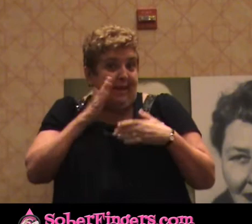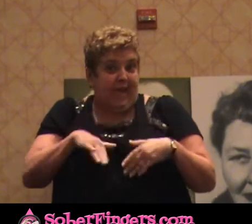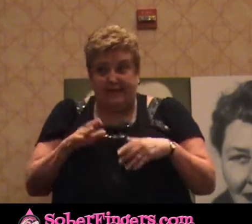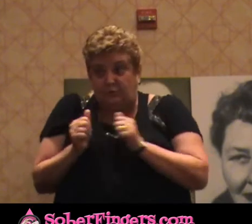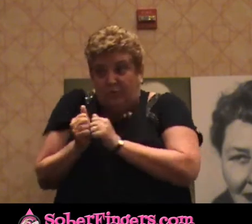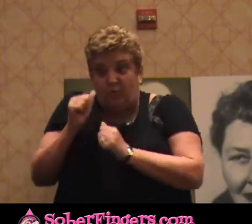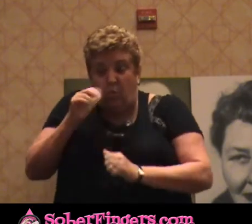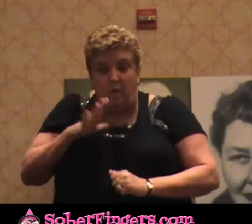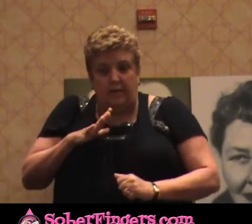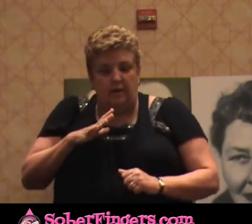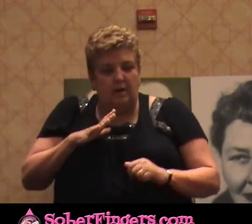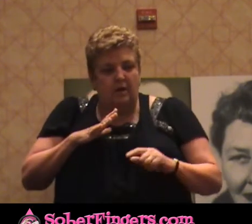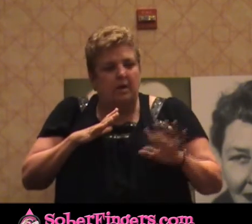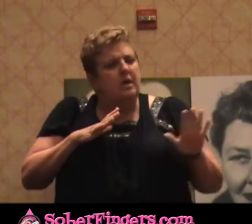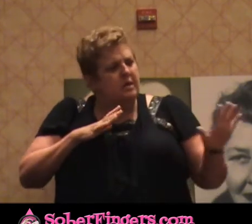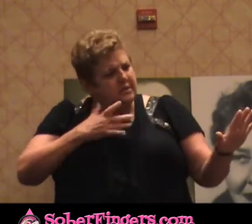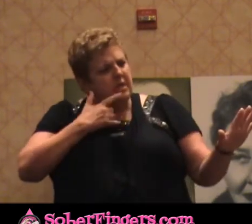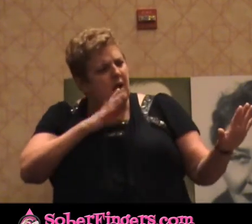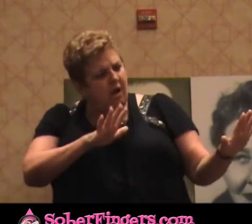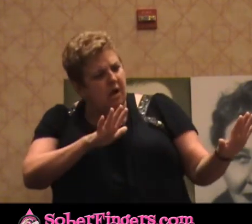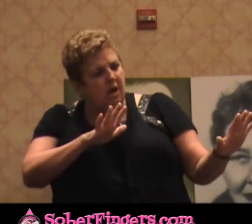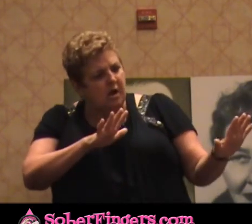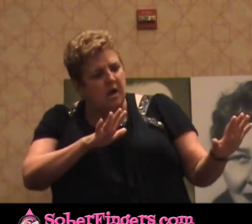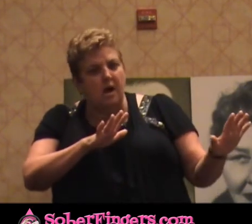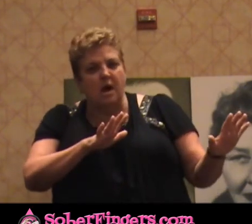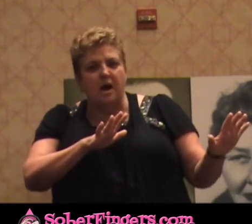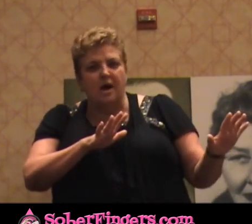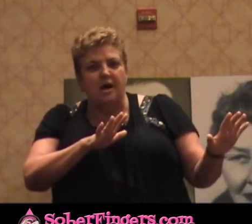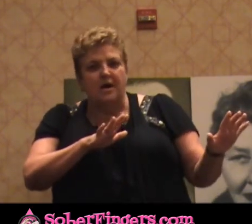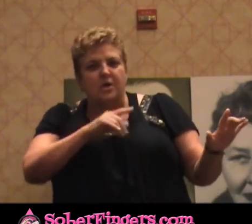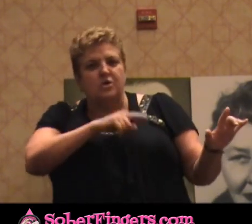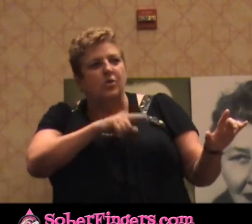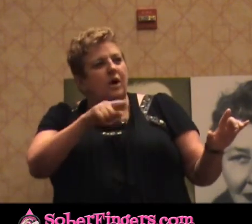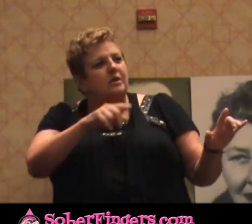But at end I'm going, no, you're so-and-so's godmother. I was like, oh, okay. He can't do that.